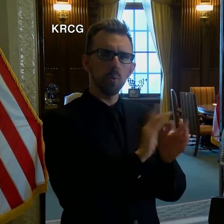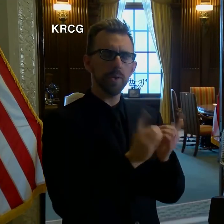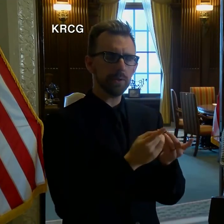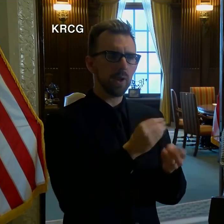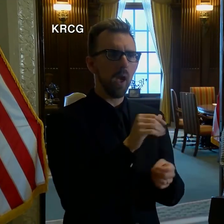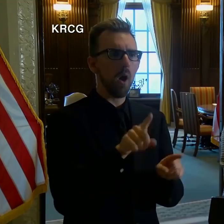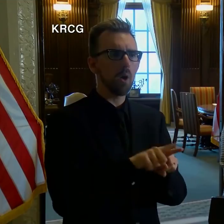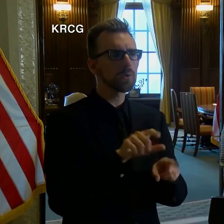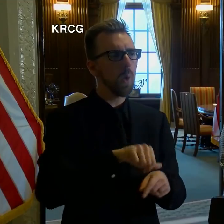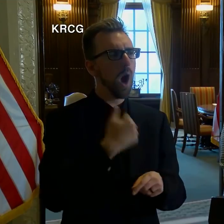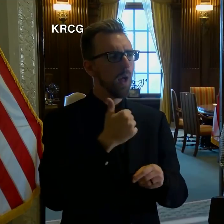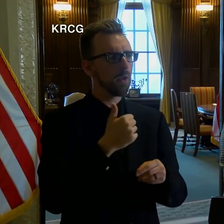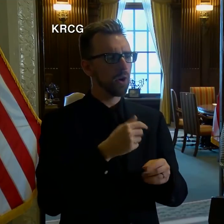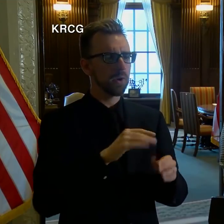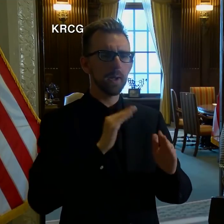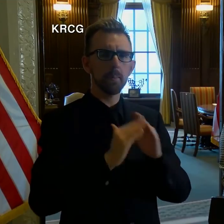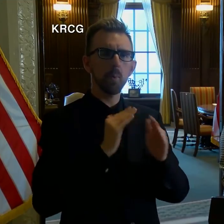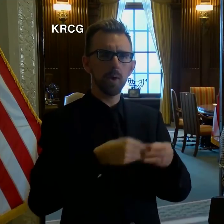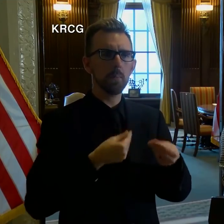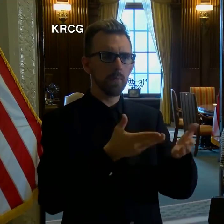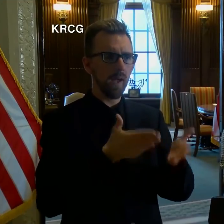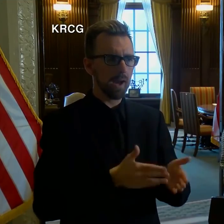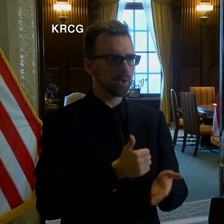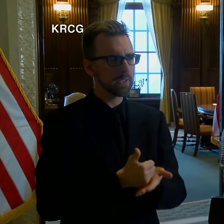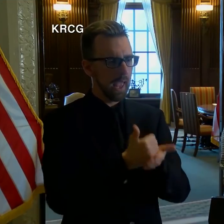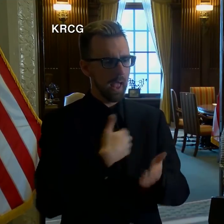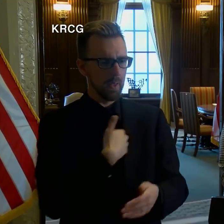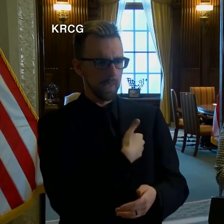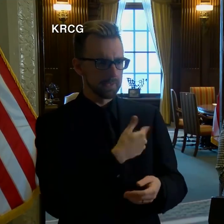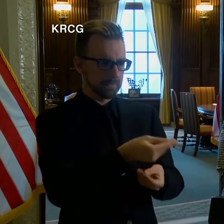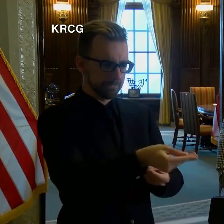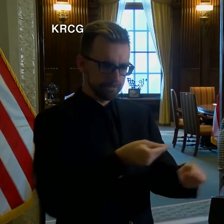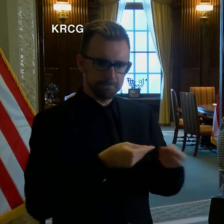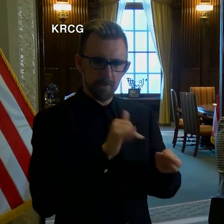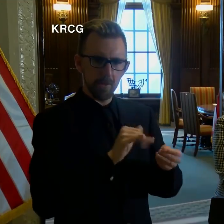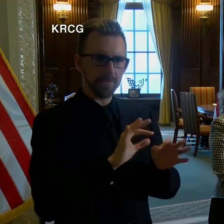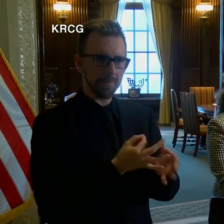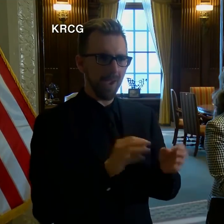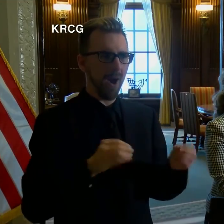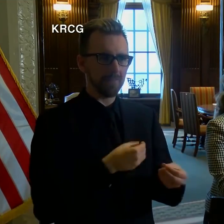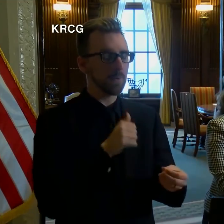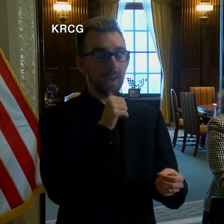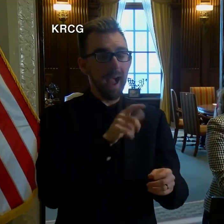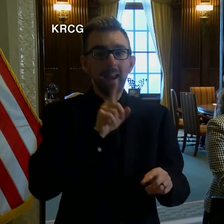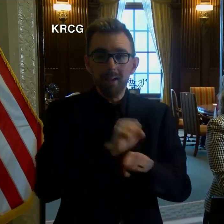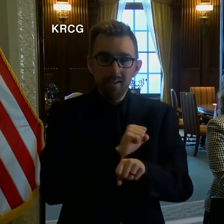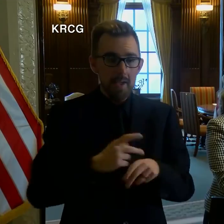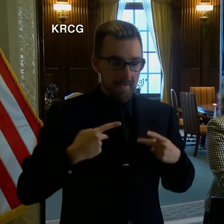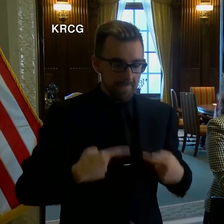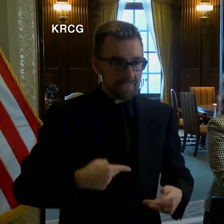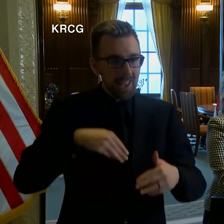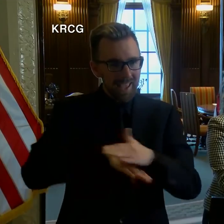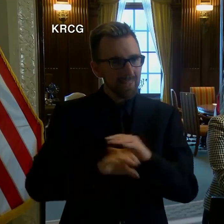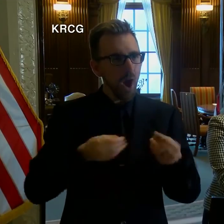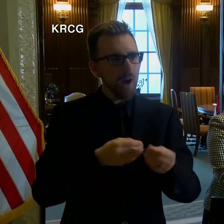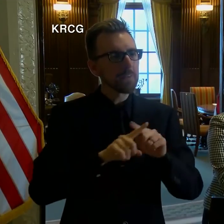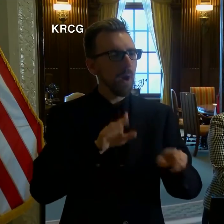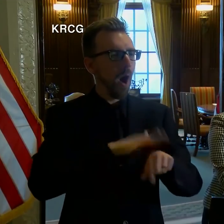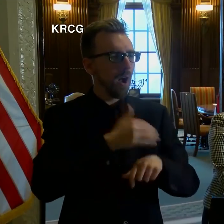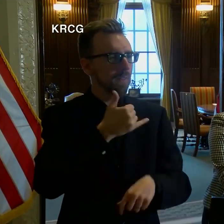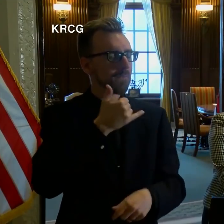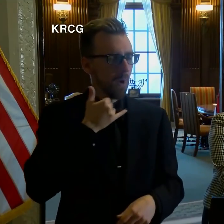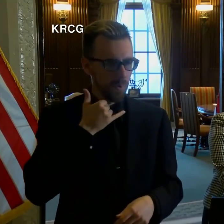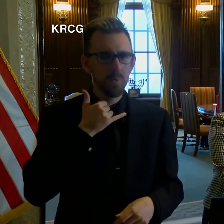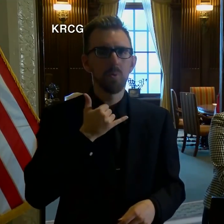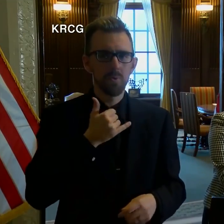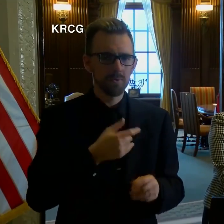providers to help us get those families into our offices, or excuse me, not into our offices, but actually calling on the phone and being able to